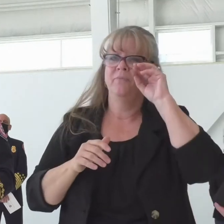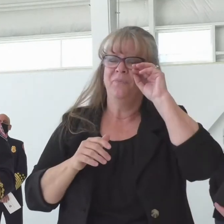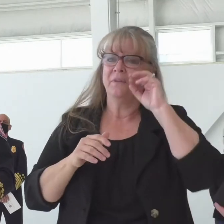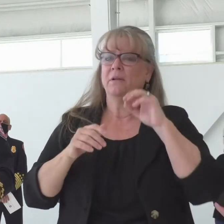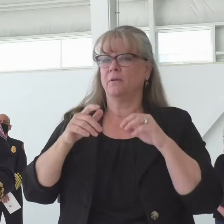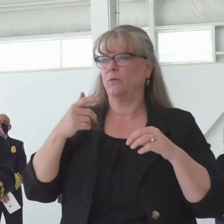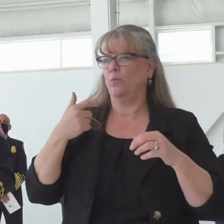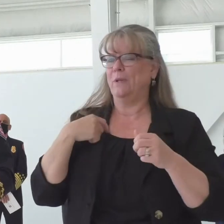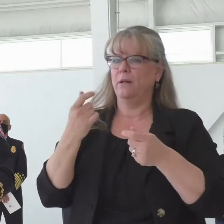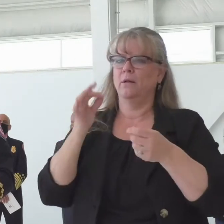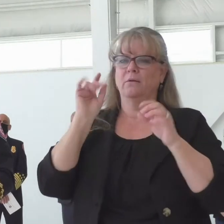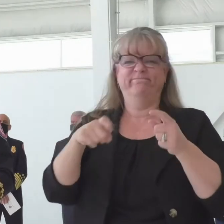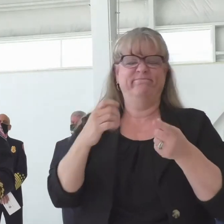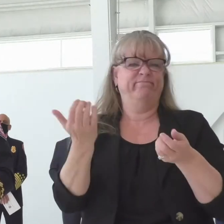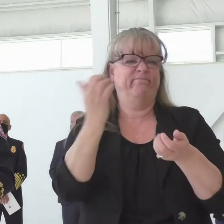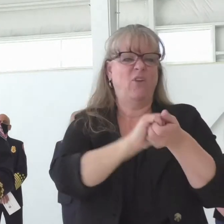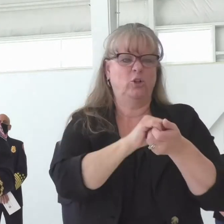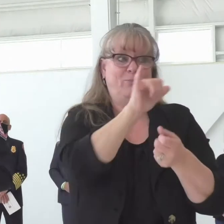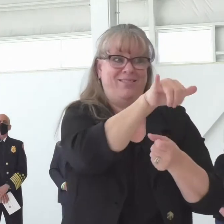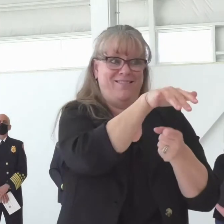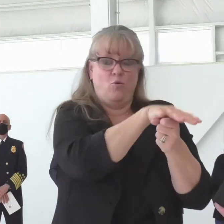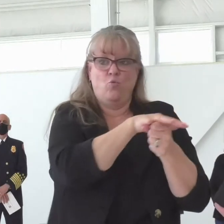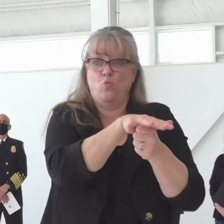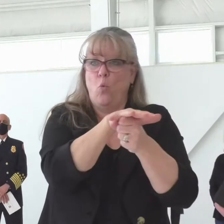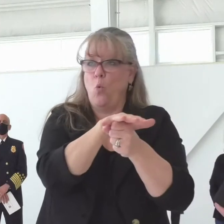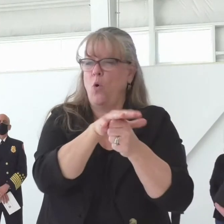federal agencies, most of which who are here today.